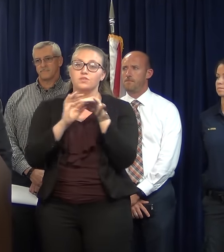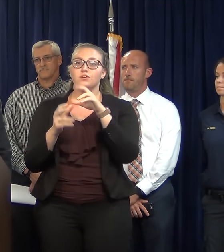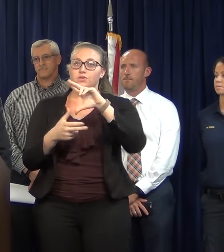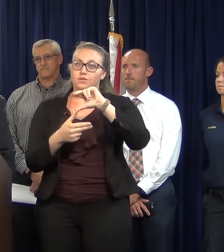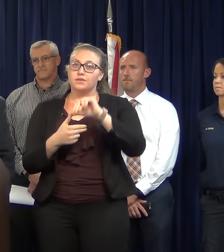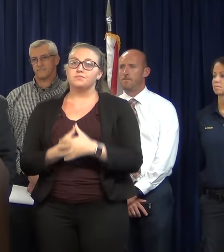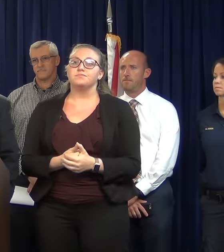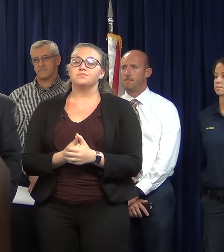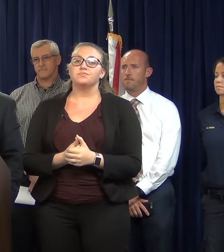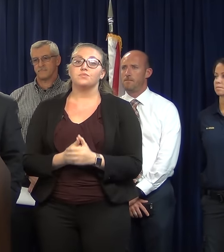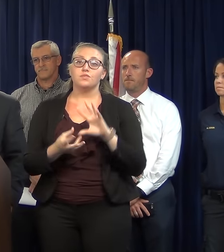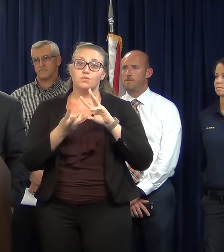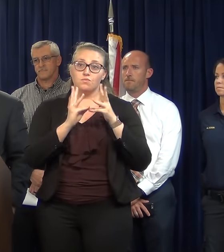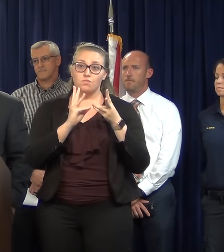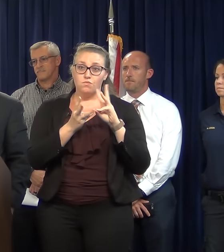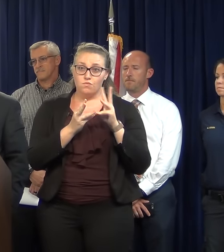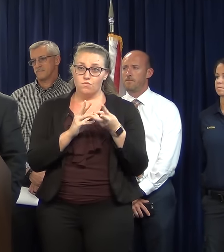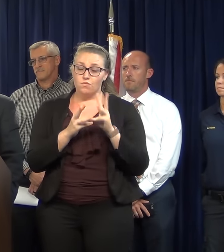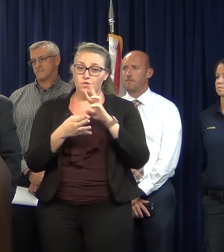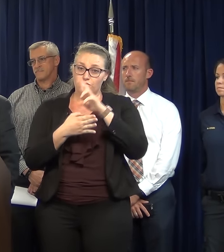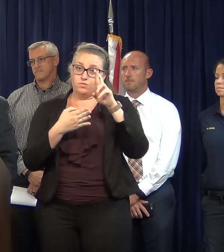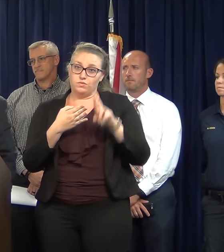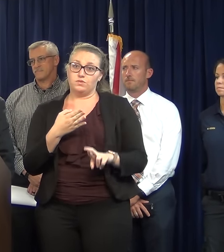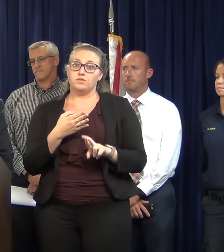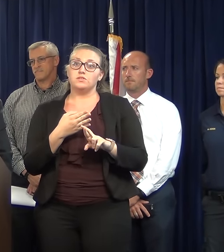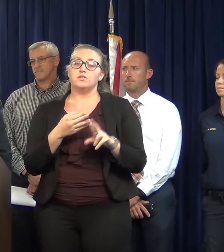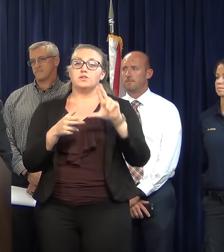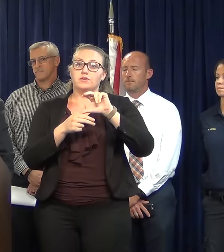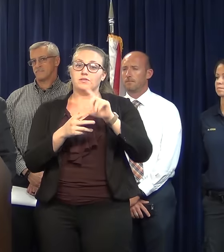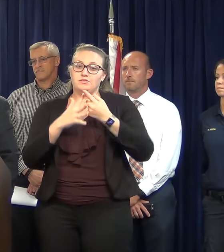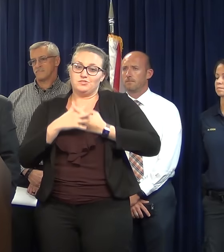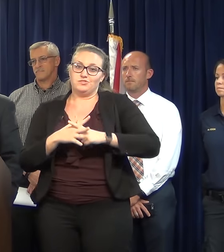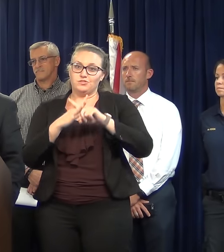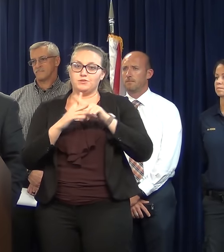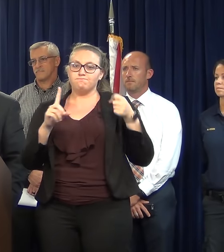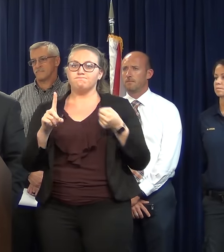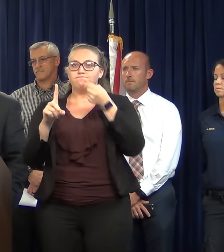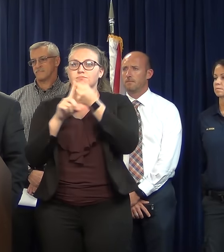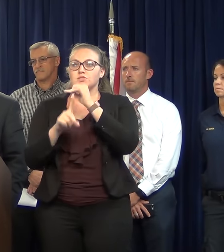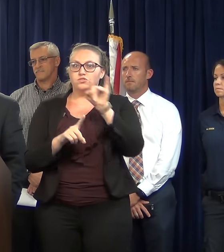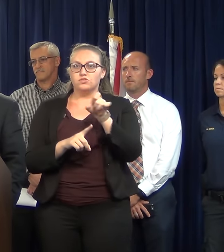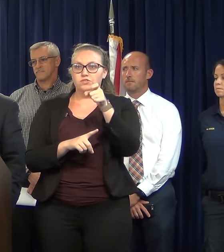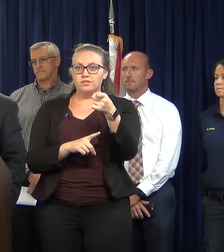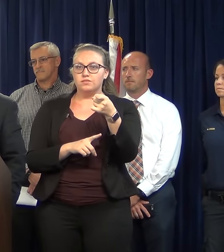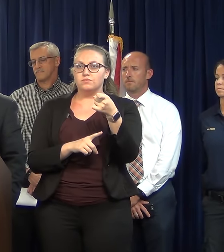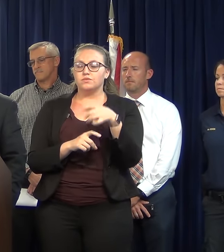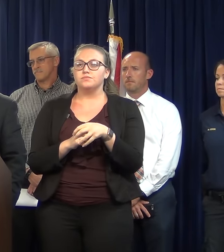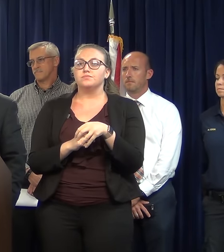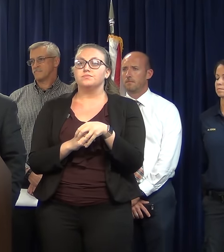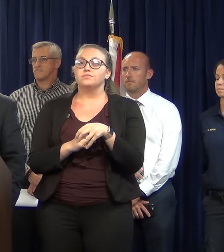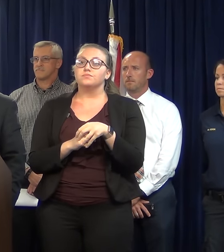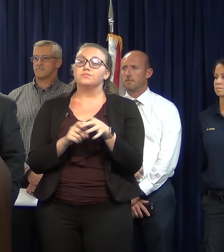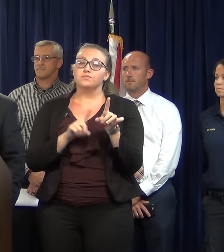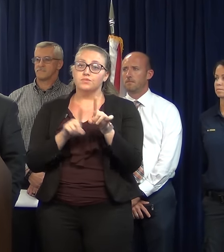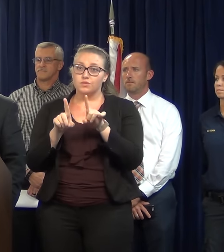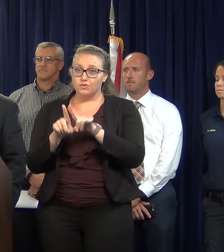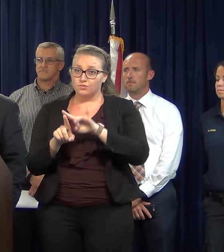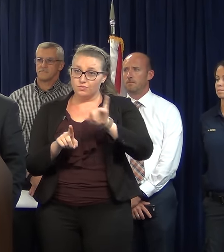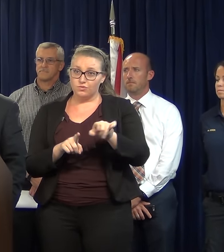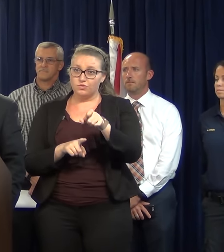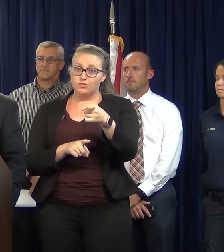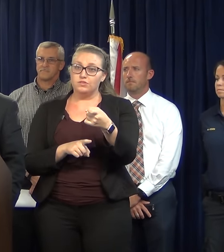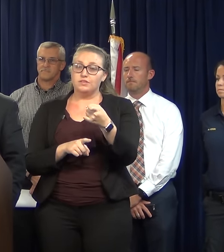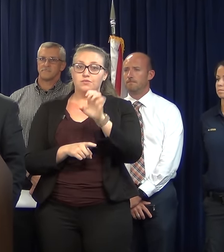The hurricane are beginning to affect the Jacksonville area. As a result, the city of Jacksonville Emergency Operations Center remains